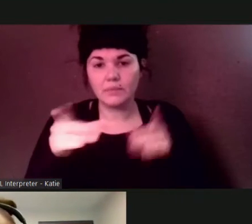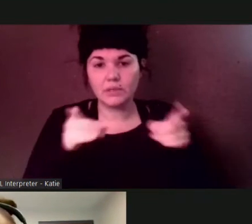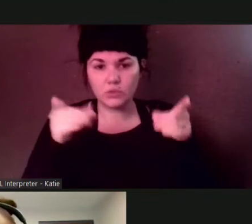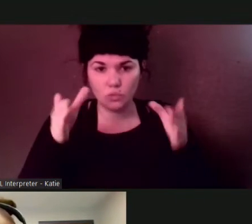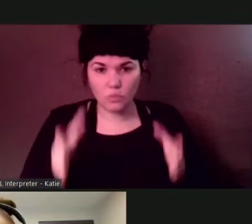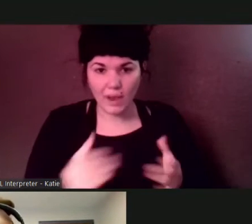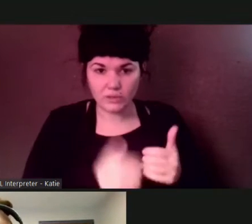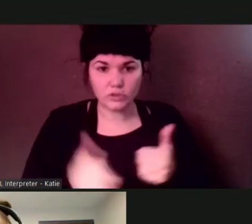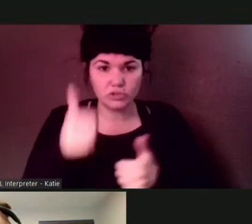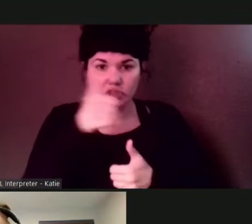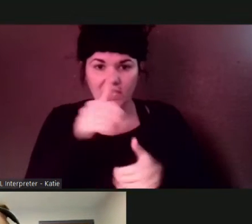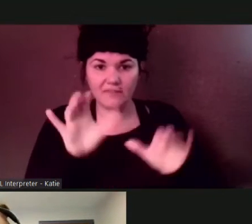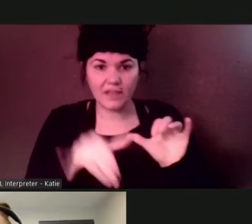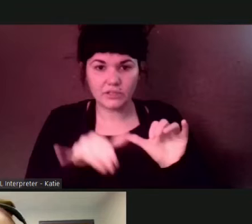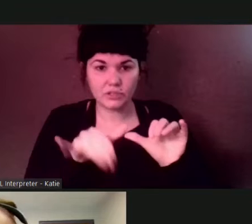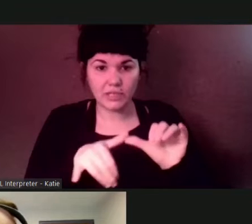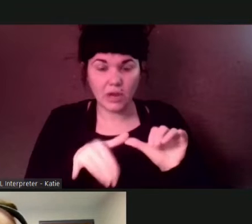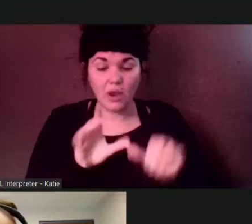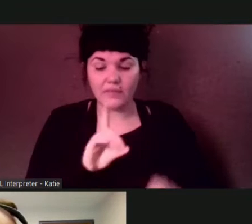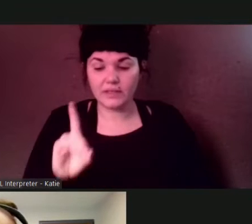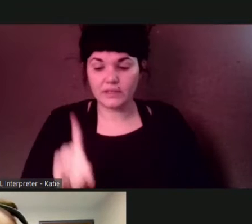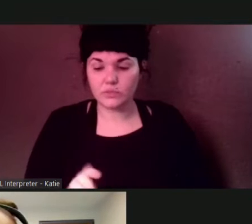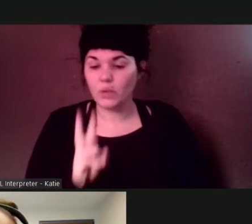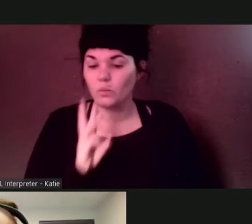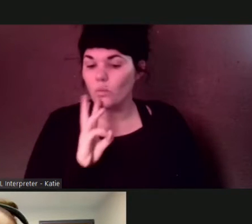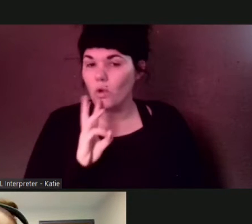department welcome palencia